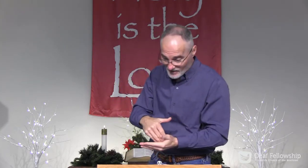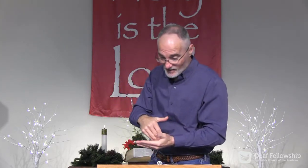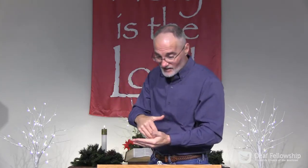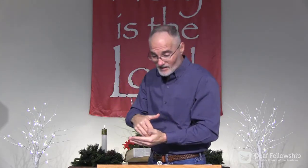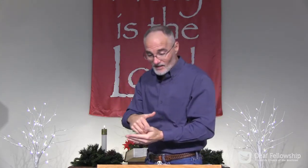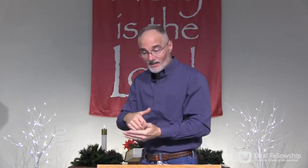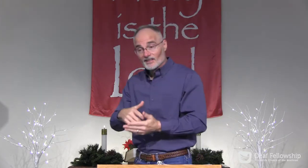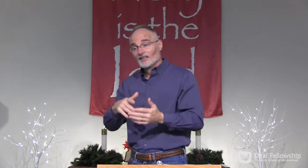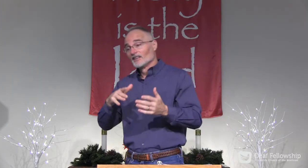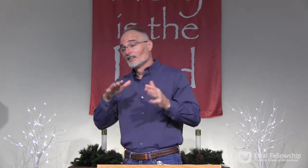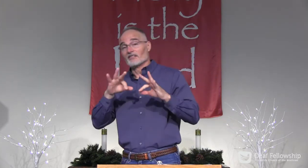again.